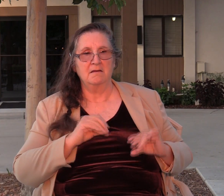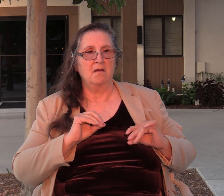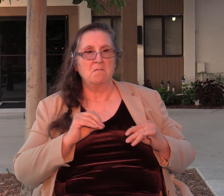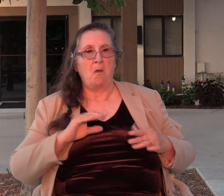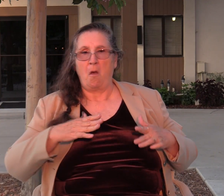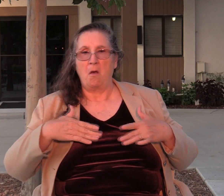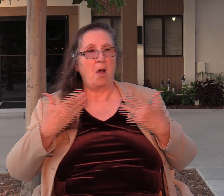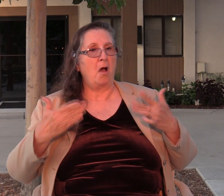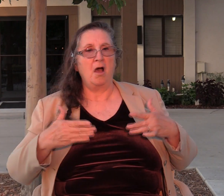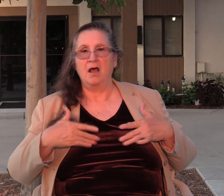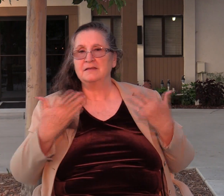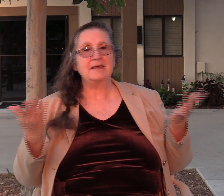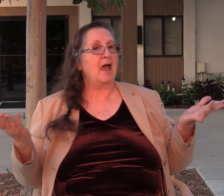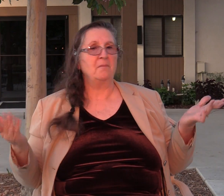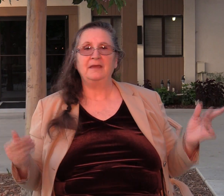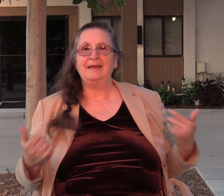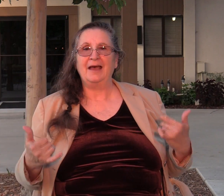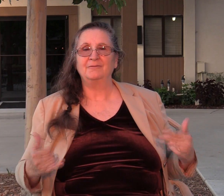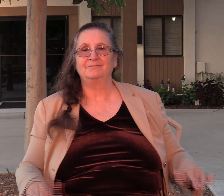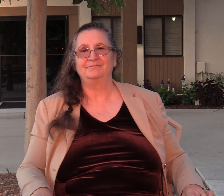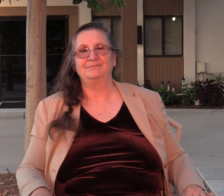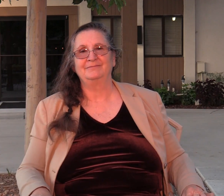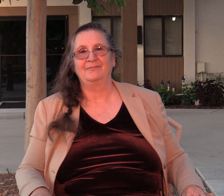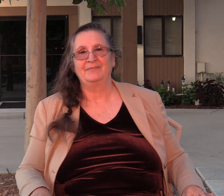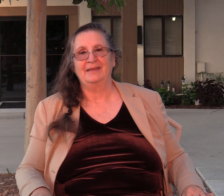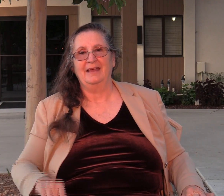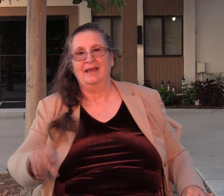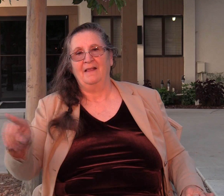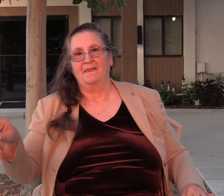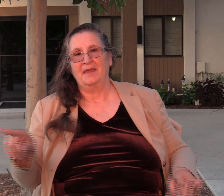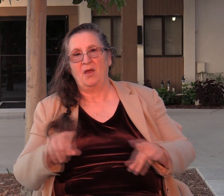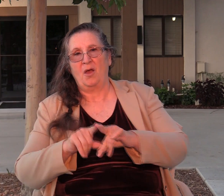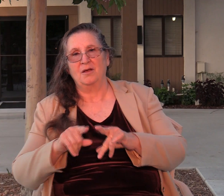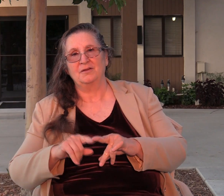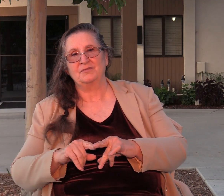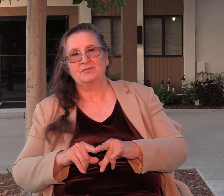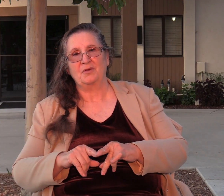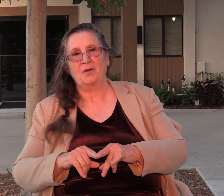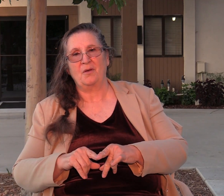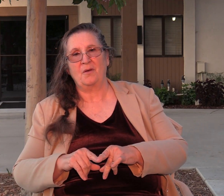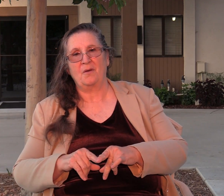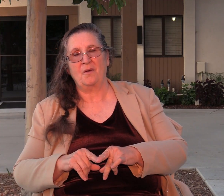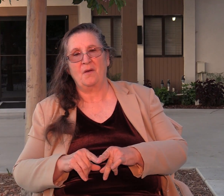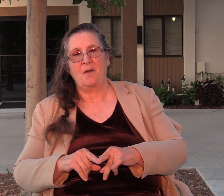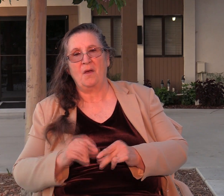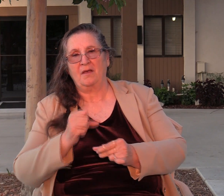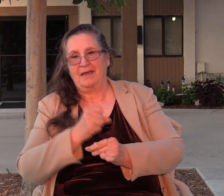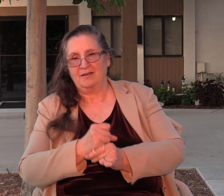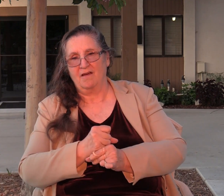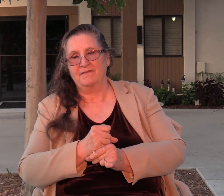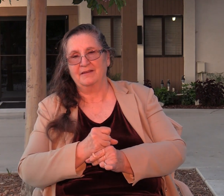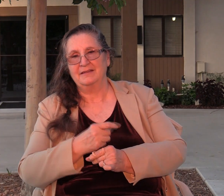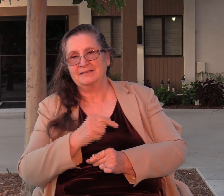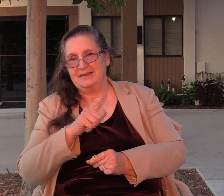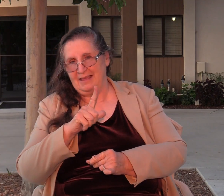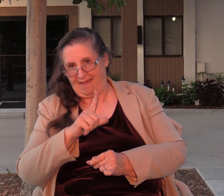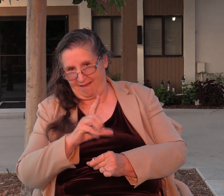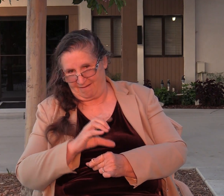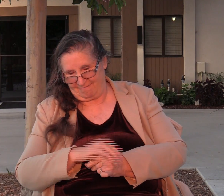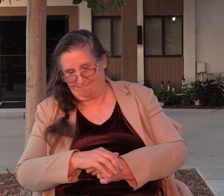But remember, they also were merry and put their confidence in Gal. And remember, there was